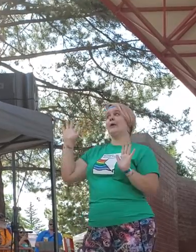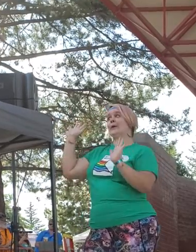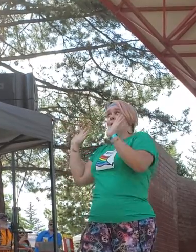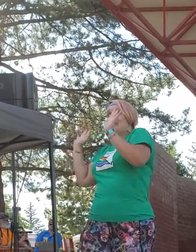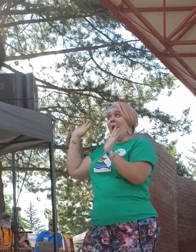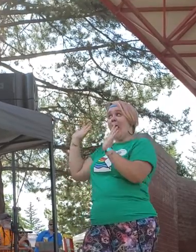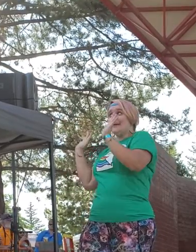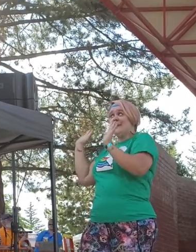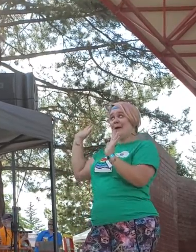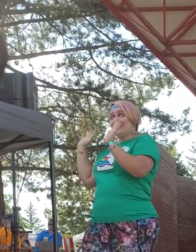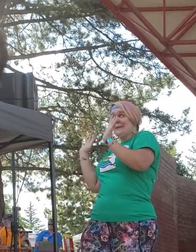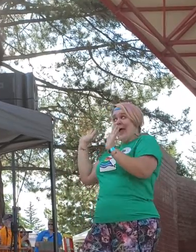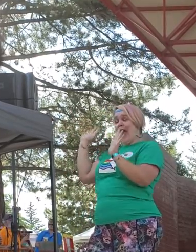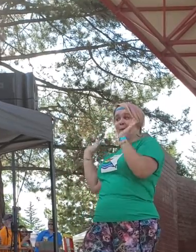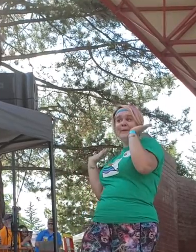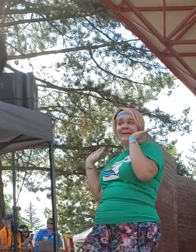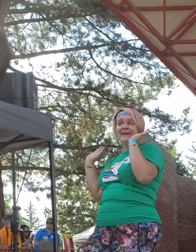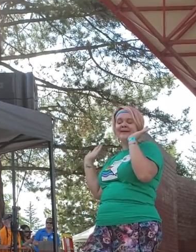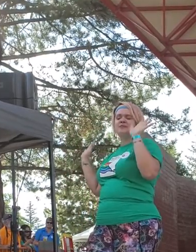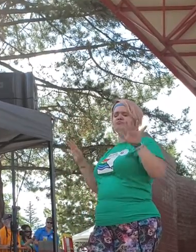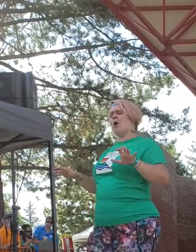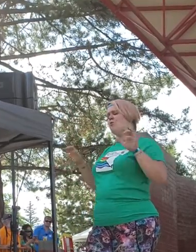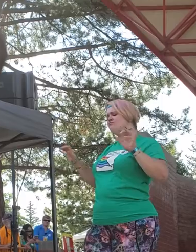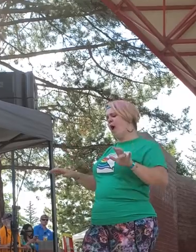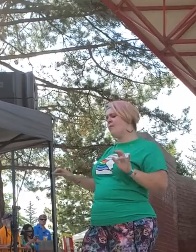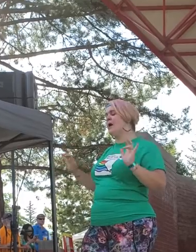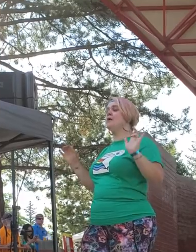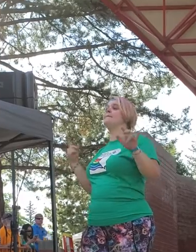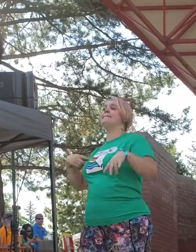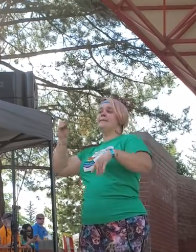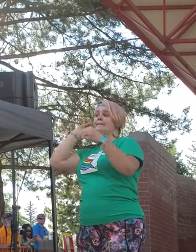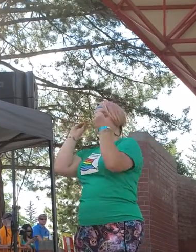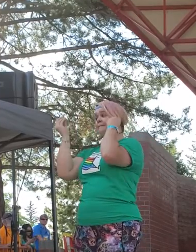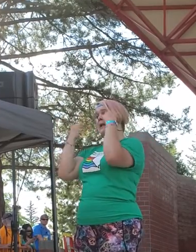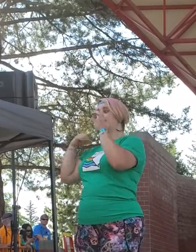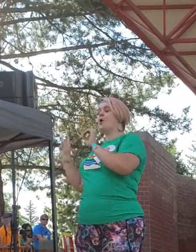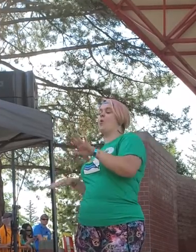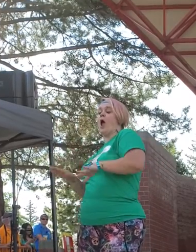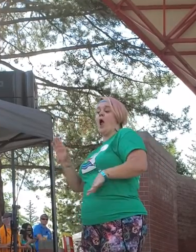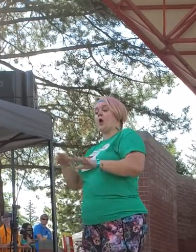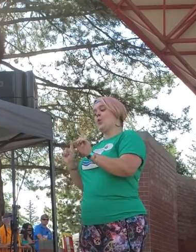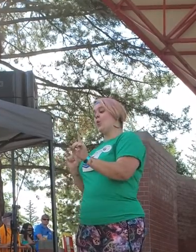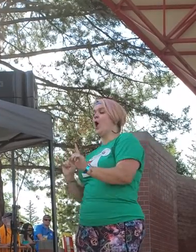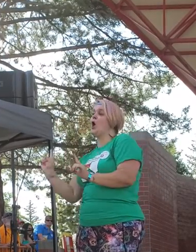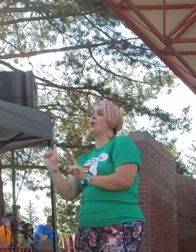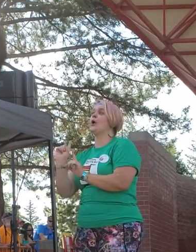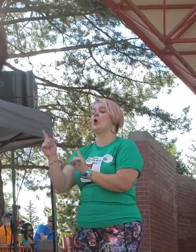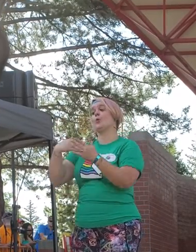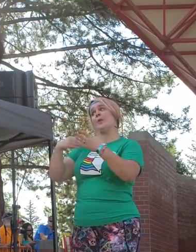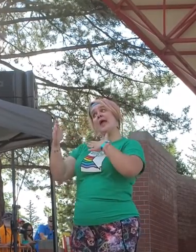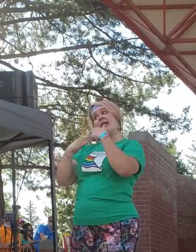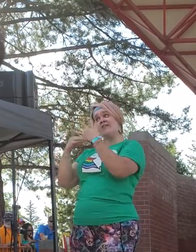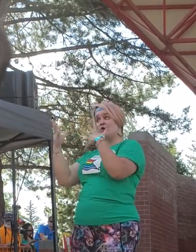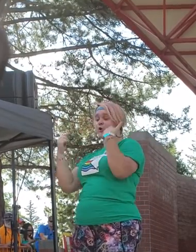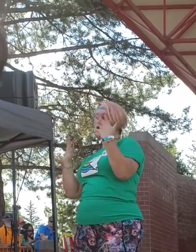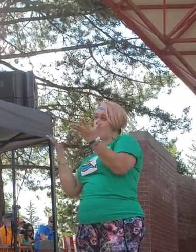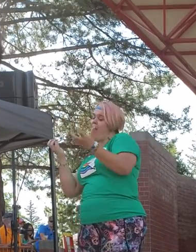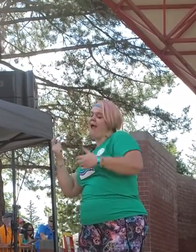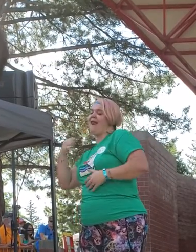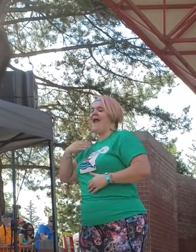Oh, I, I, I, Make me walk, make me toy, do whatever you please I will not, like